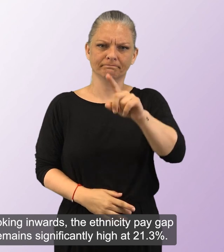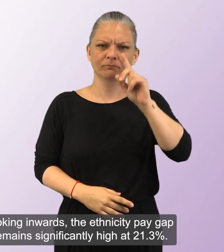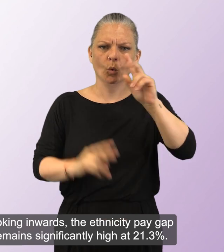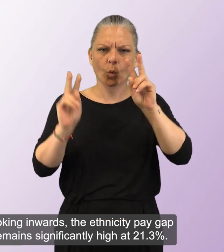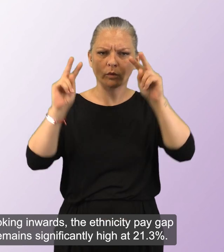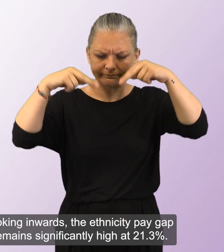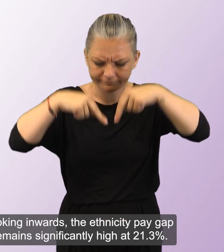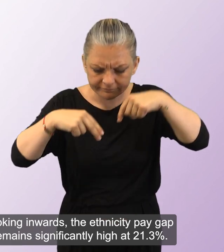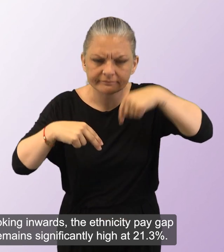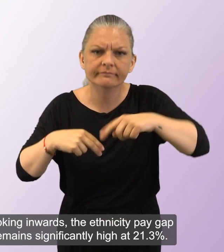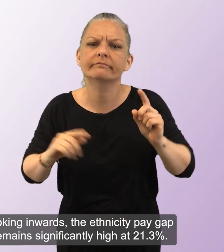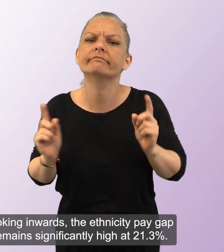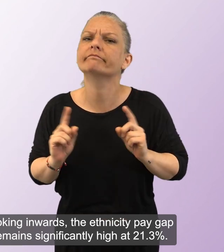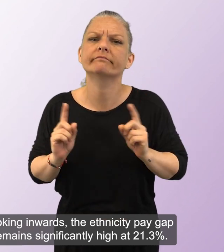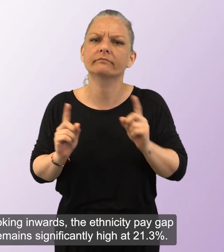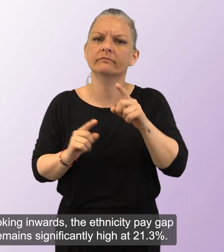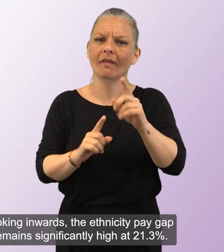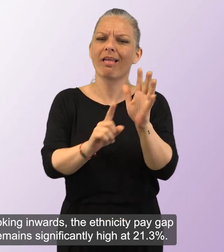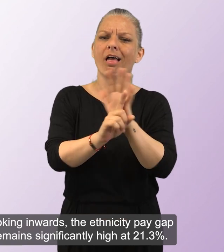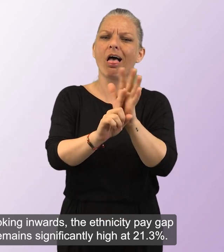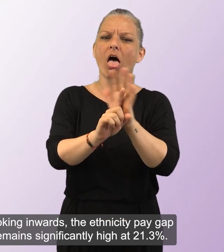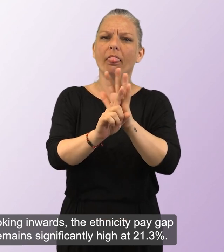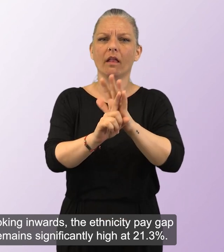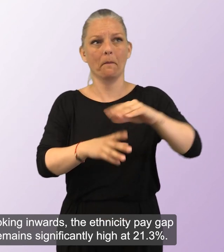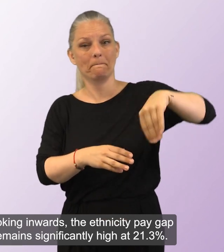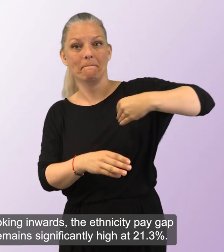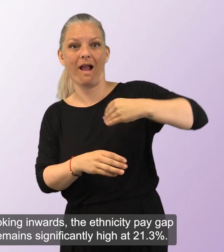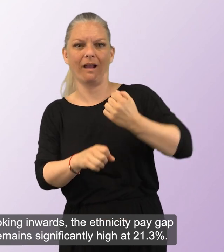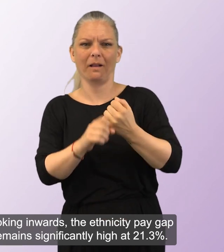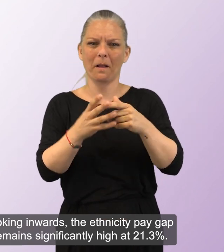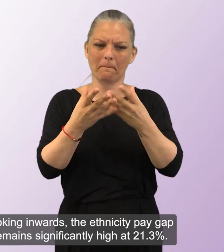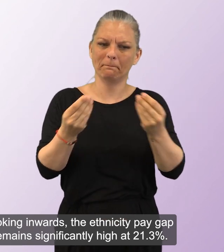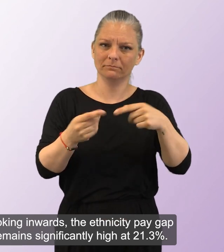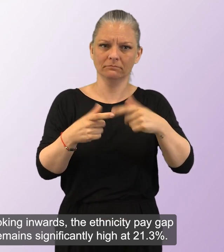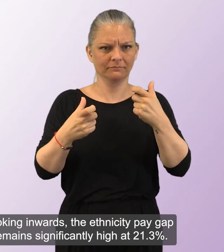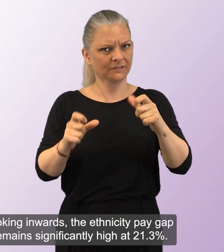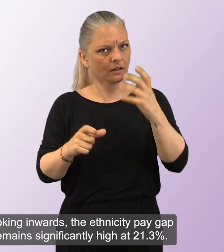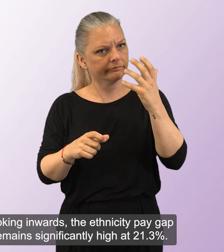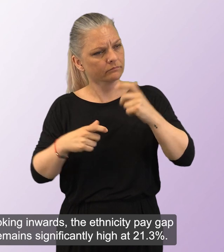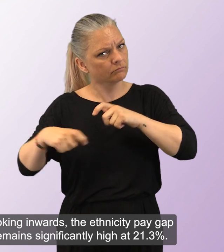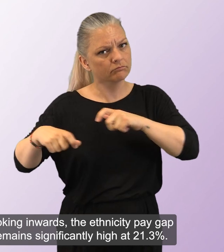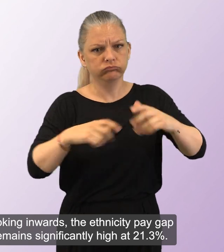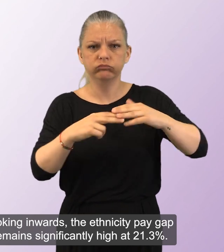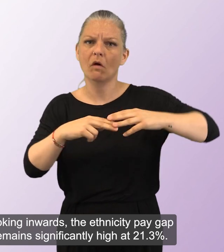Looking inwards, the ethnicity pay gap remains significantly high at 21.3%.